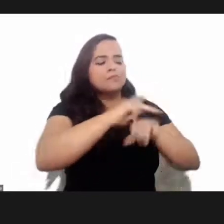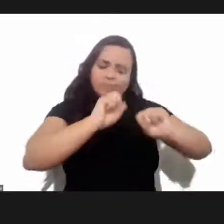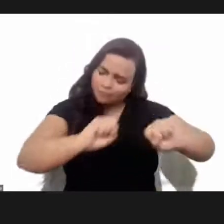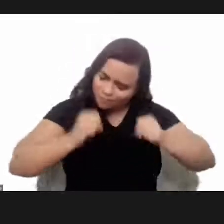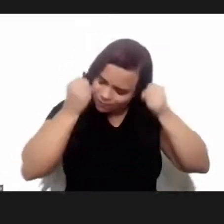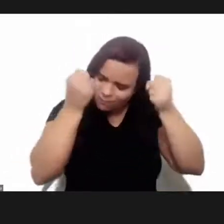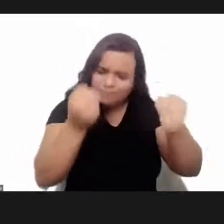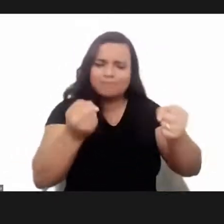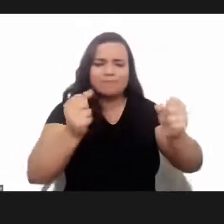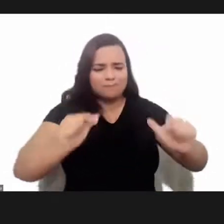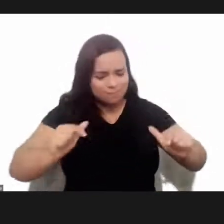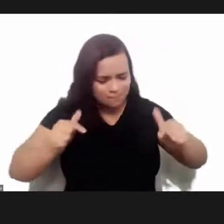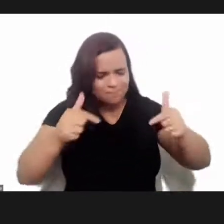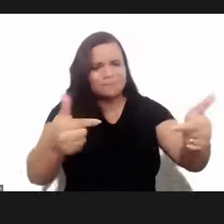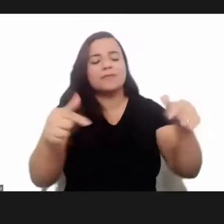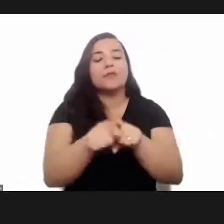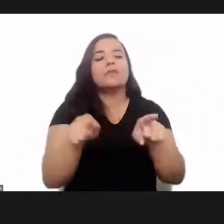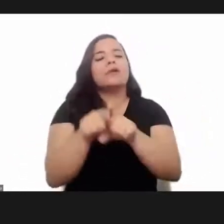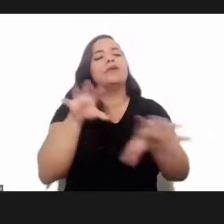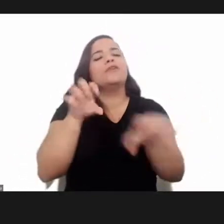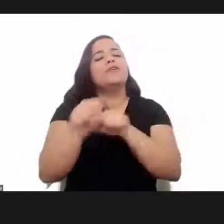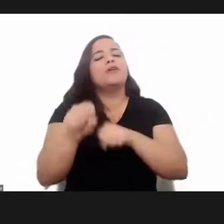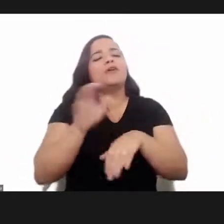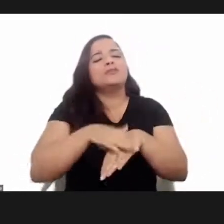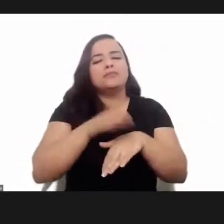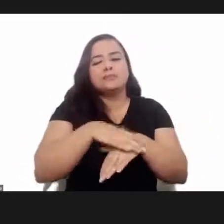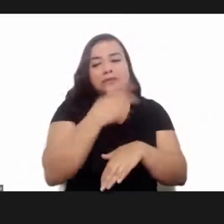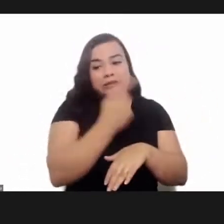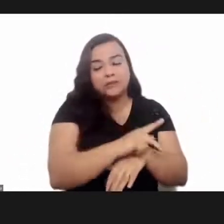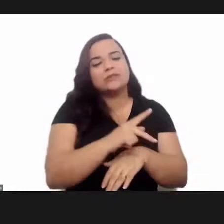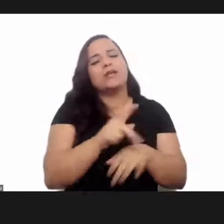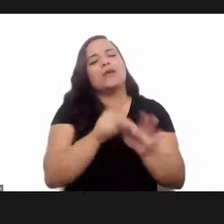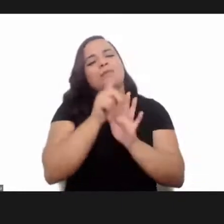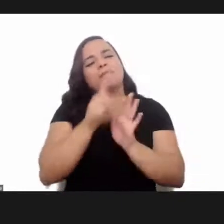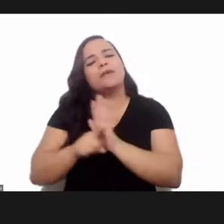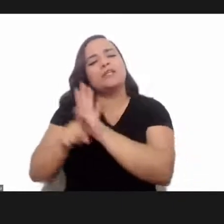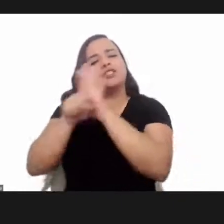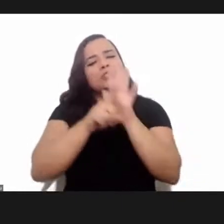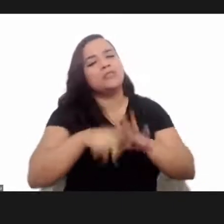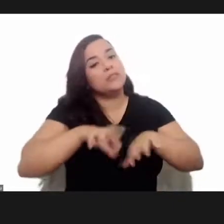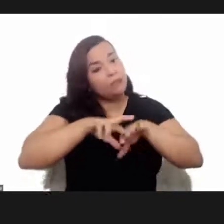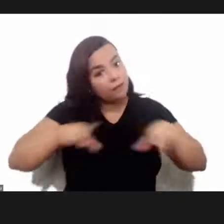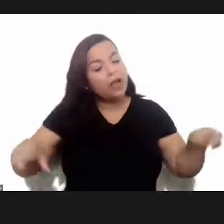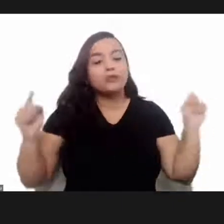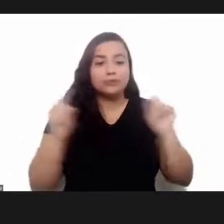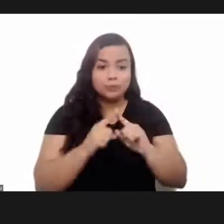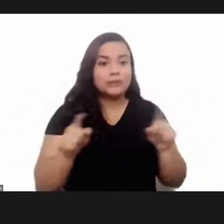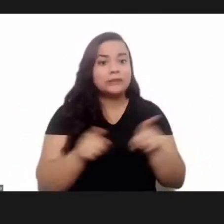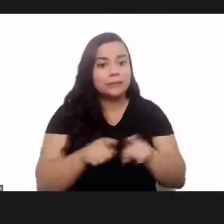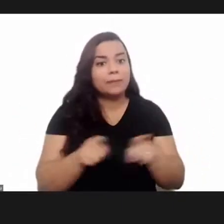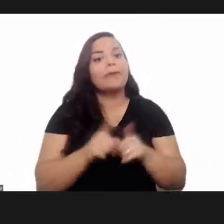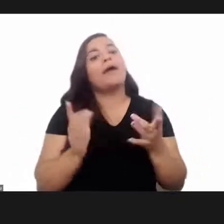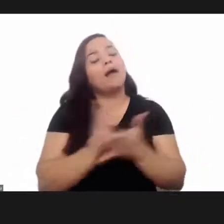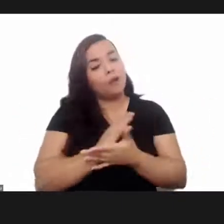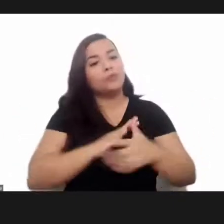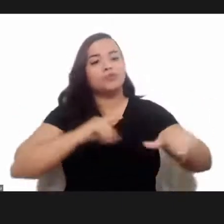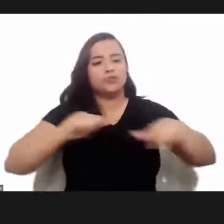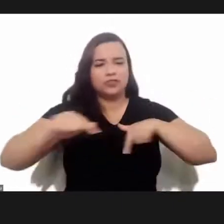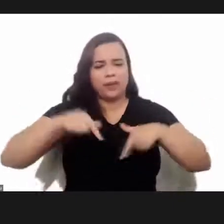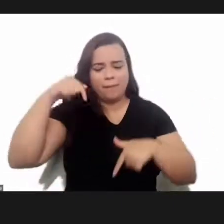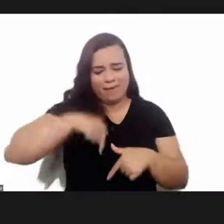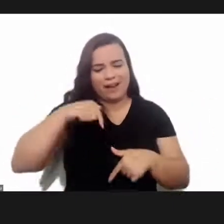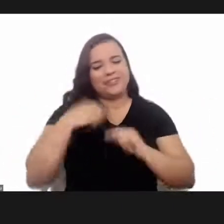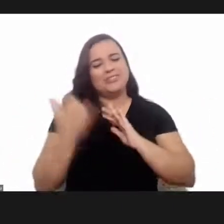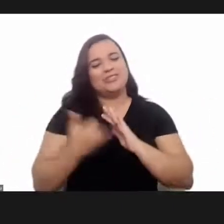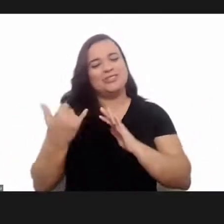her dedication in her research and her forming and training different researchers including researchers who work in